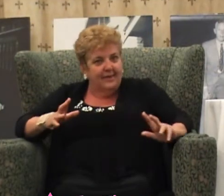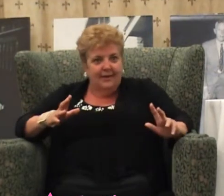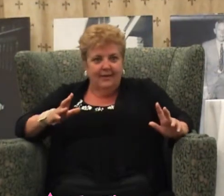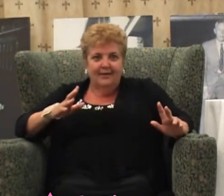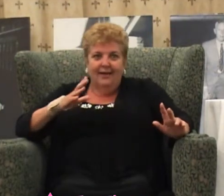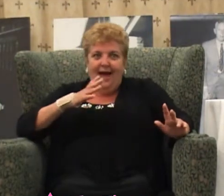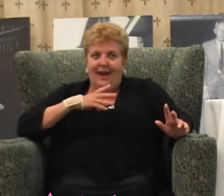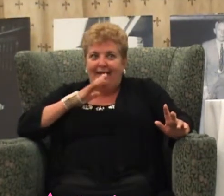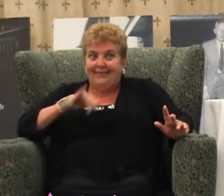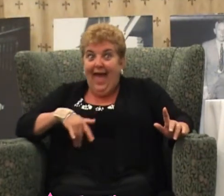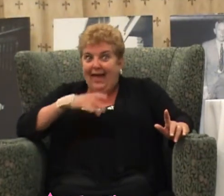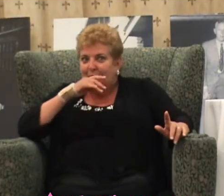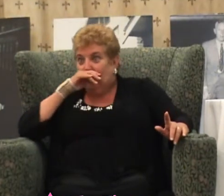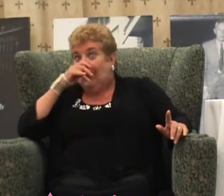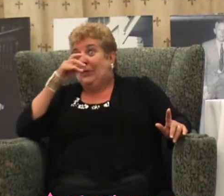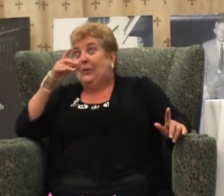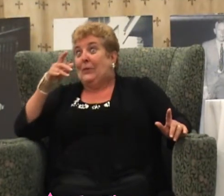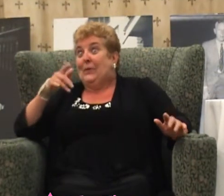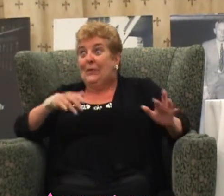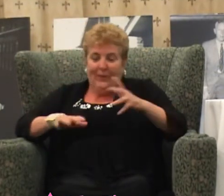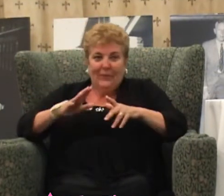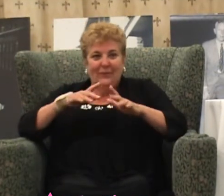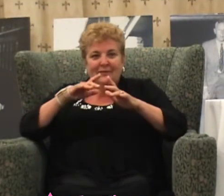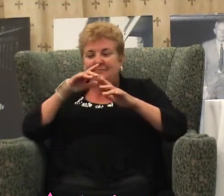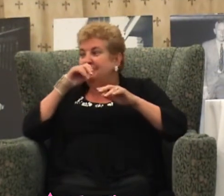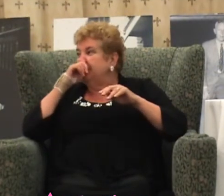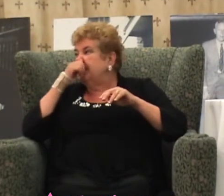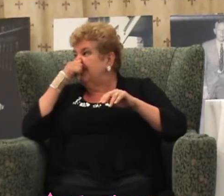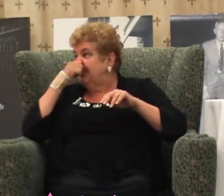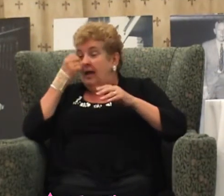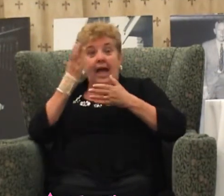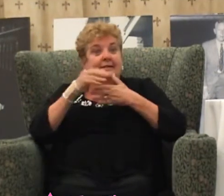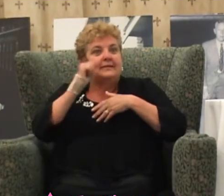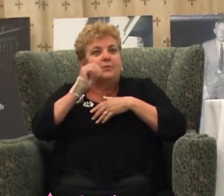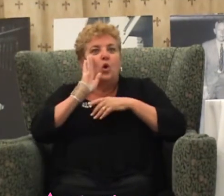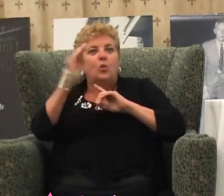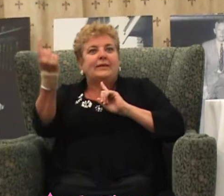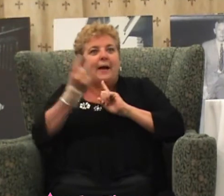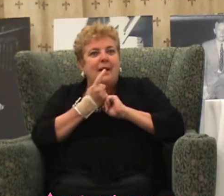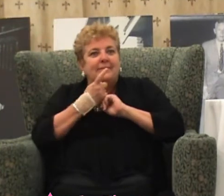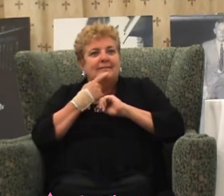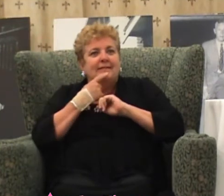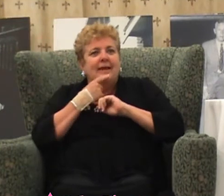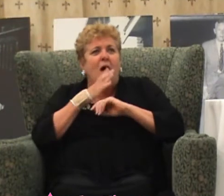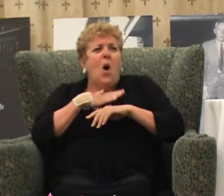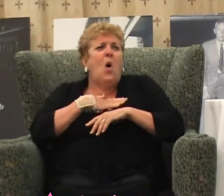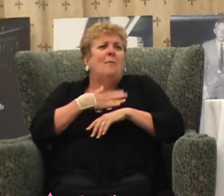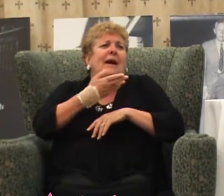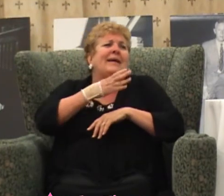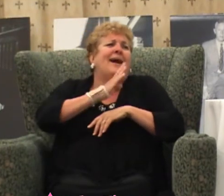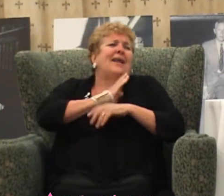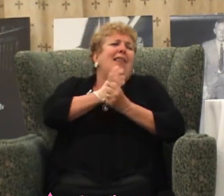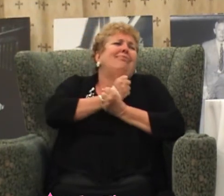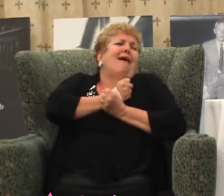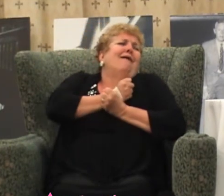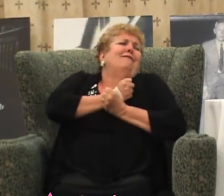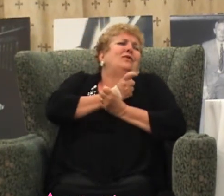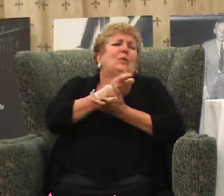got a witness. And, uh, some girl would come up, oh, my God, I love you. Take